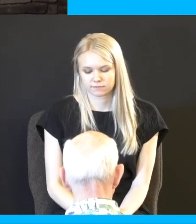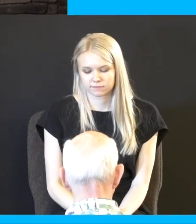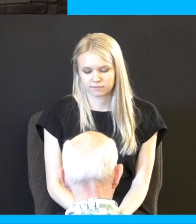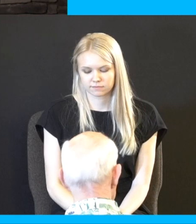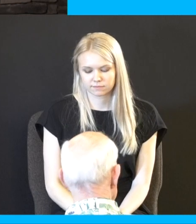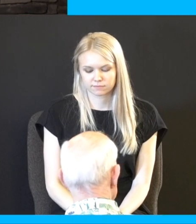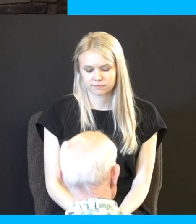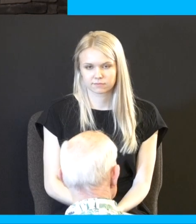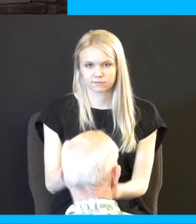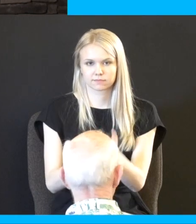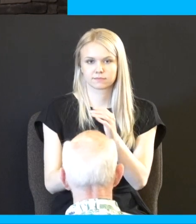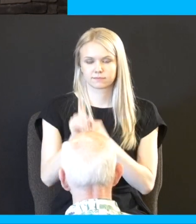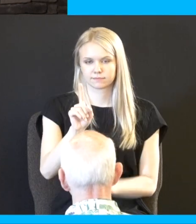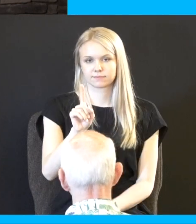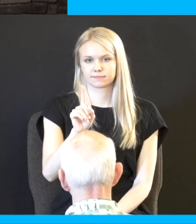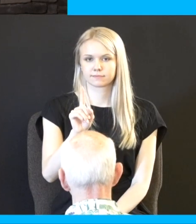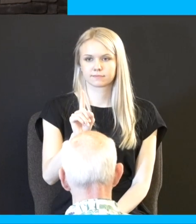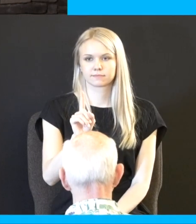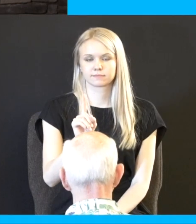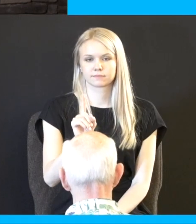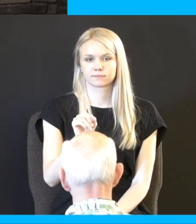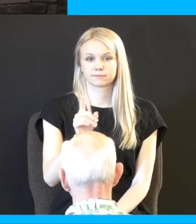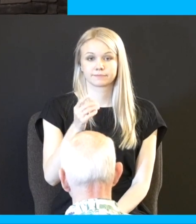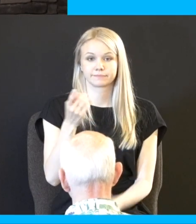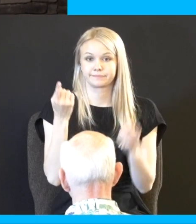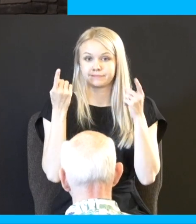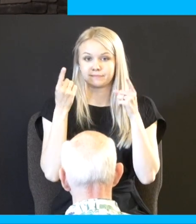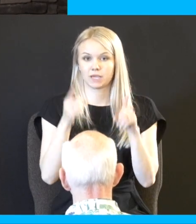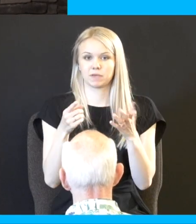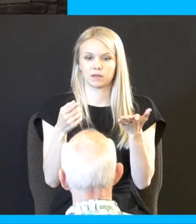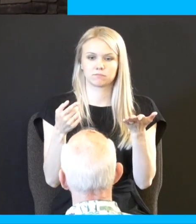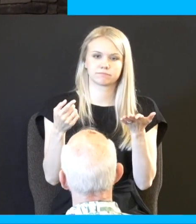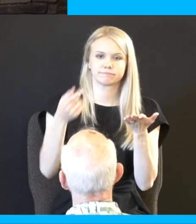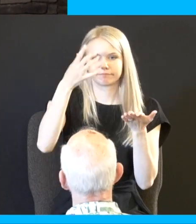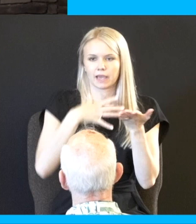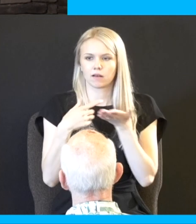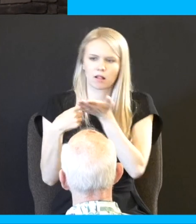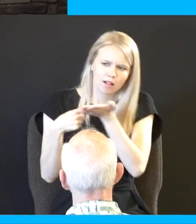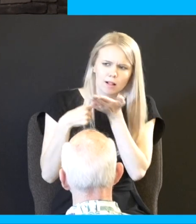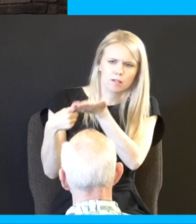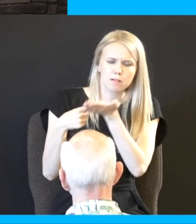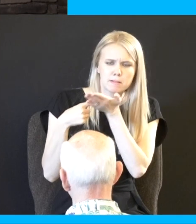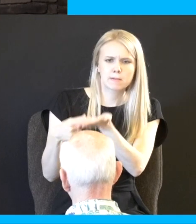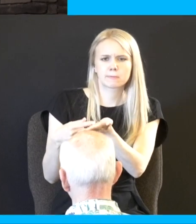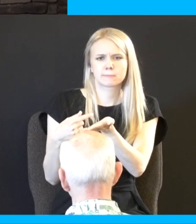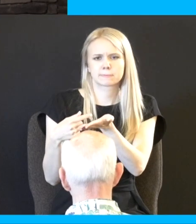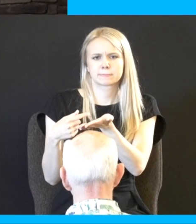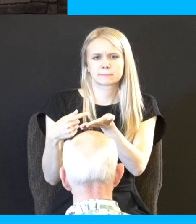verse 1 if there be a controversy between men imagine that and they come and they judgment